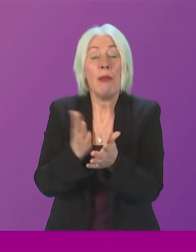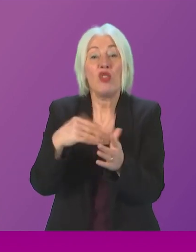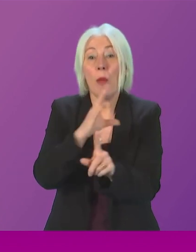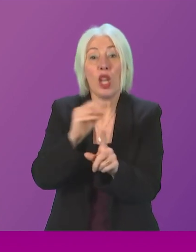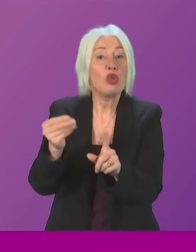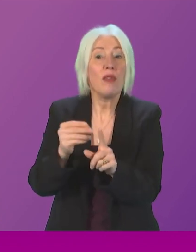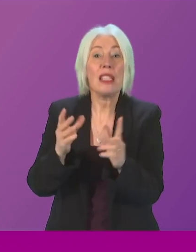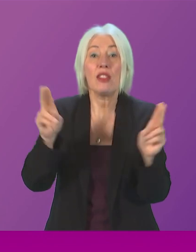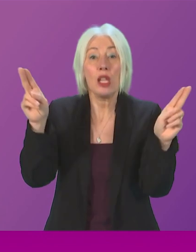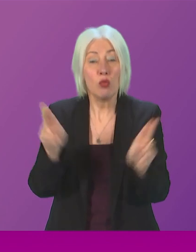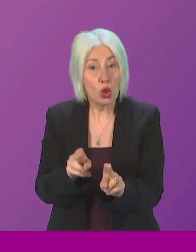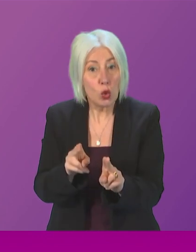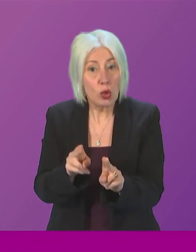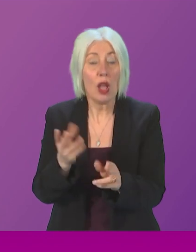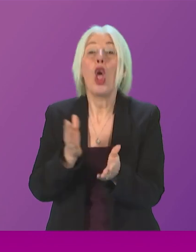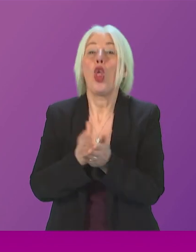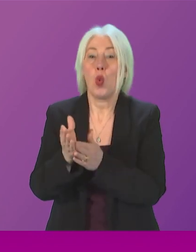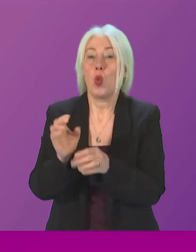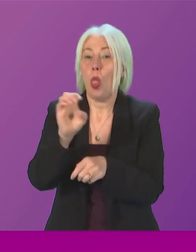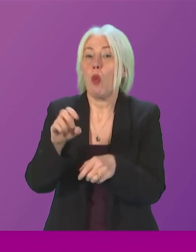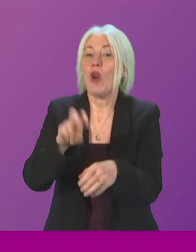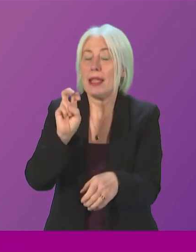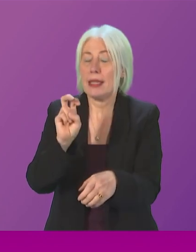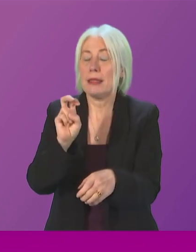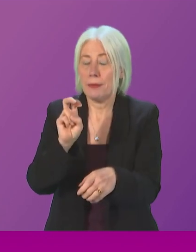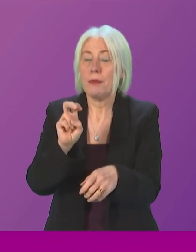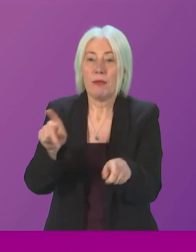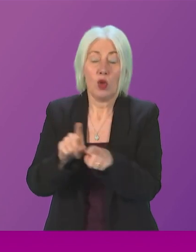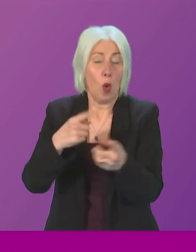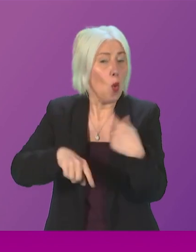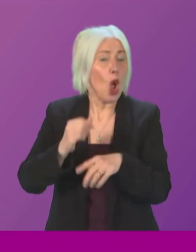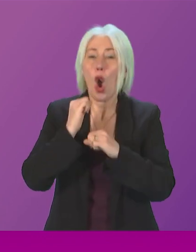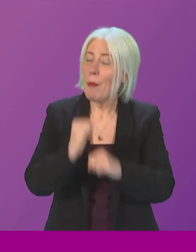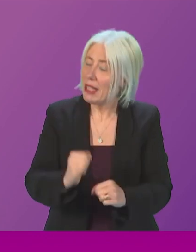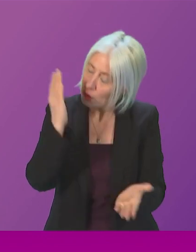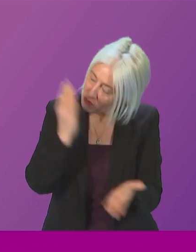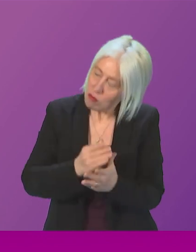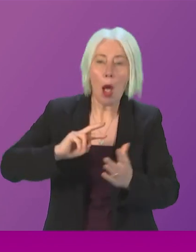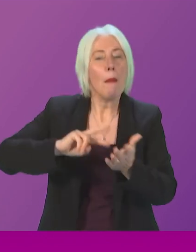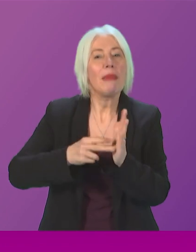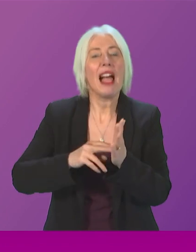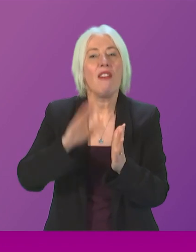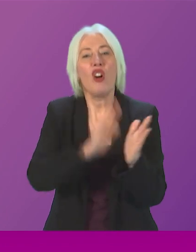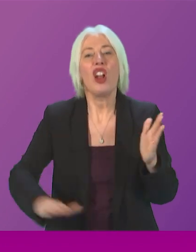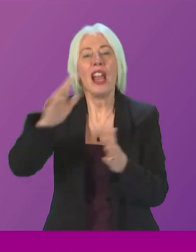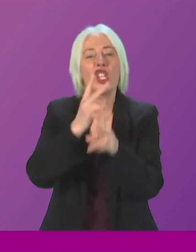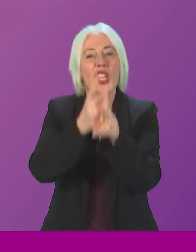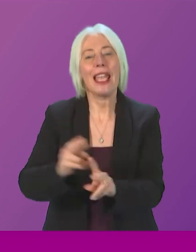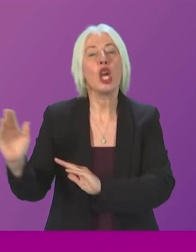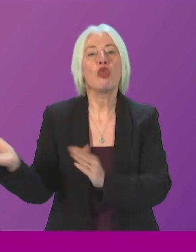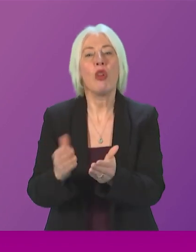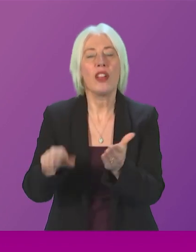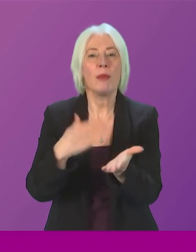Conservatives' hard Brexit. And, at the same time, we are absolutely committed to our plans for a national care service that will ensure